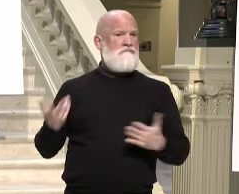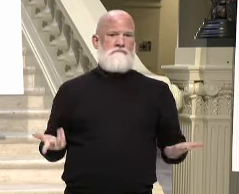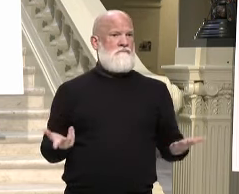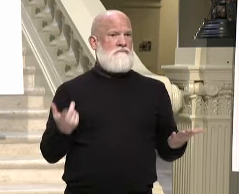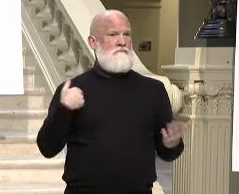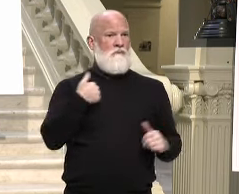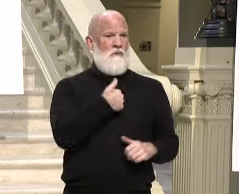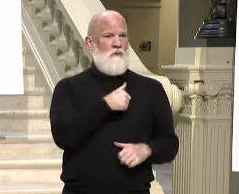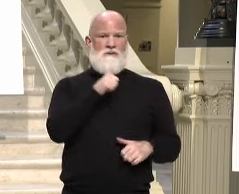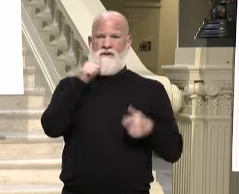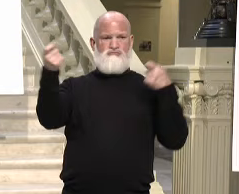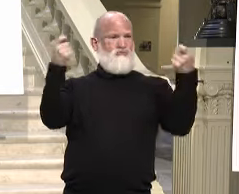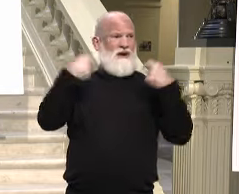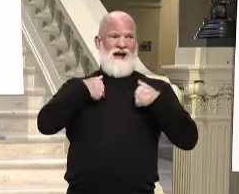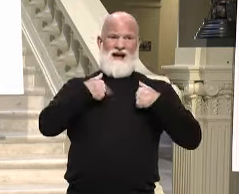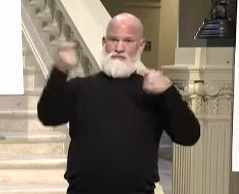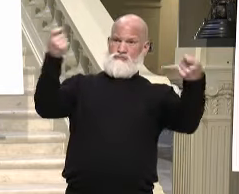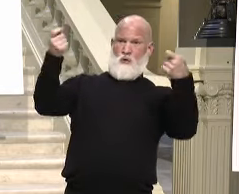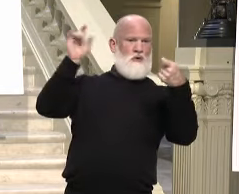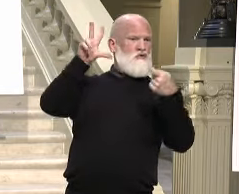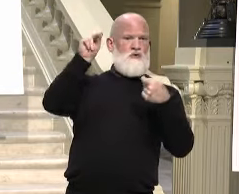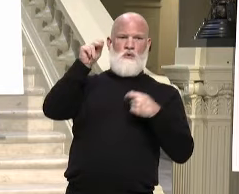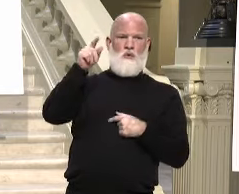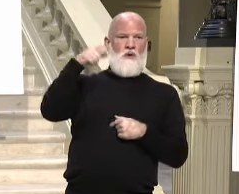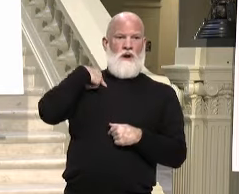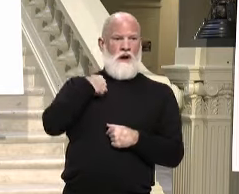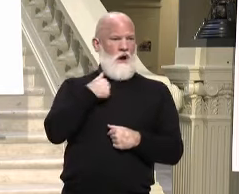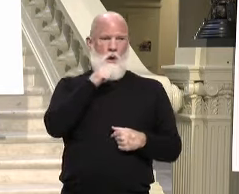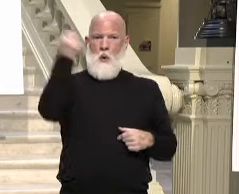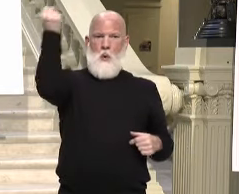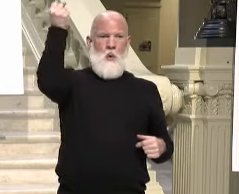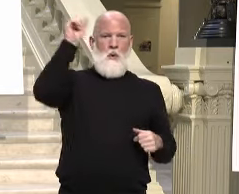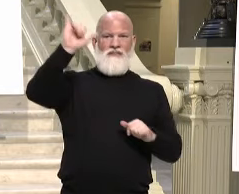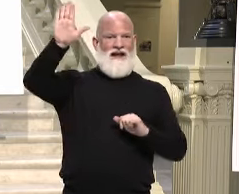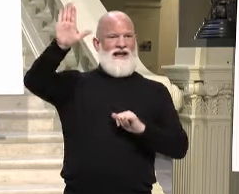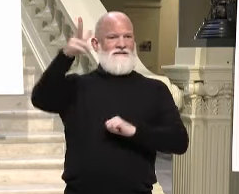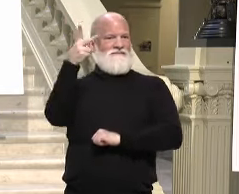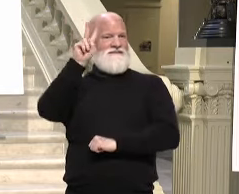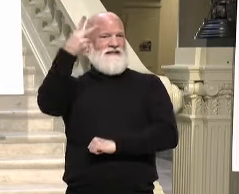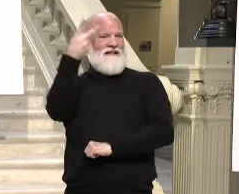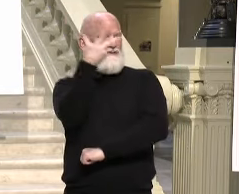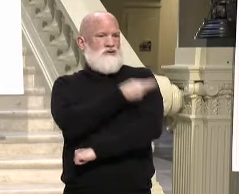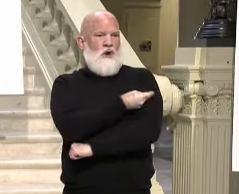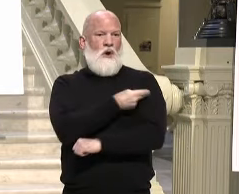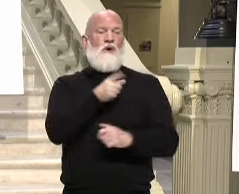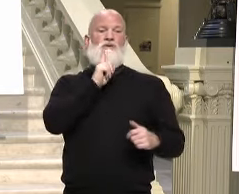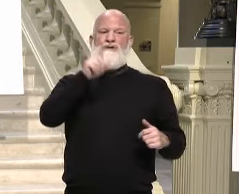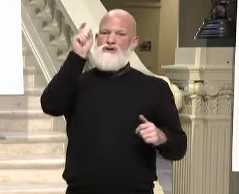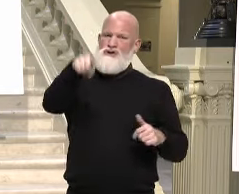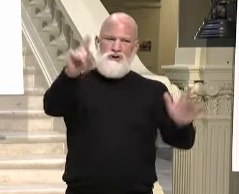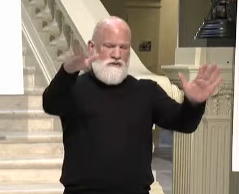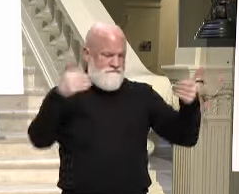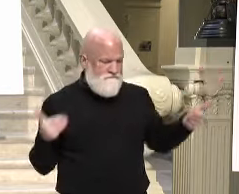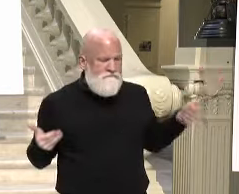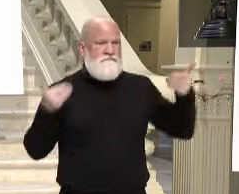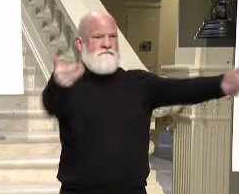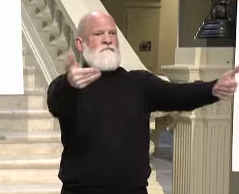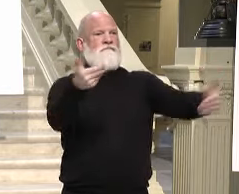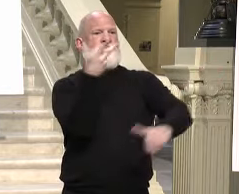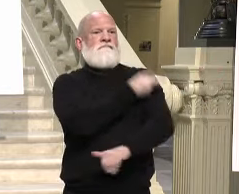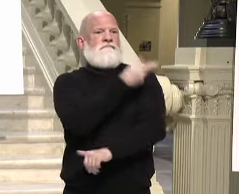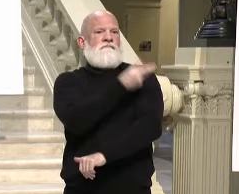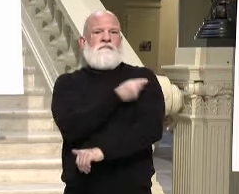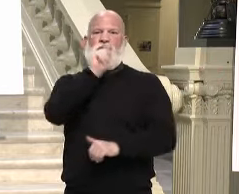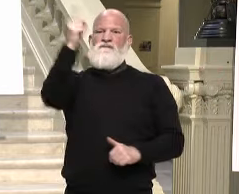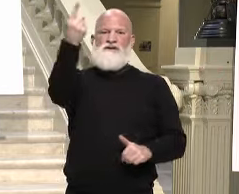second doses. I don't think they should be doing that. They should be given those doses. The supply chain is called up. They don't need to do that anymore. They